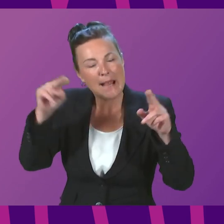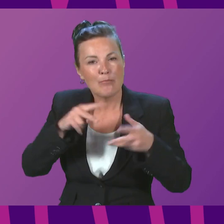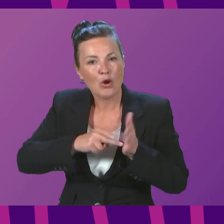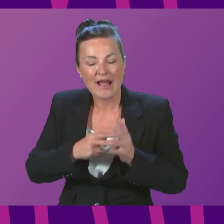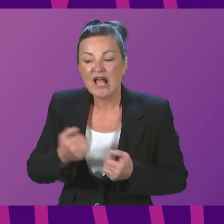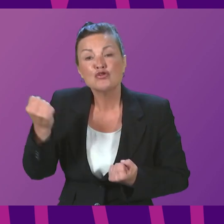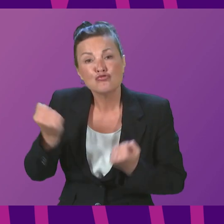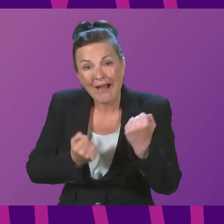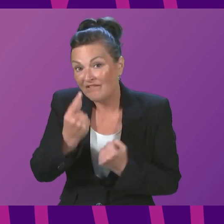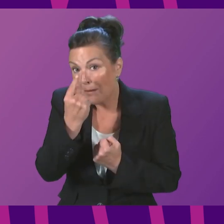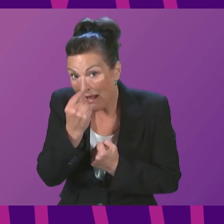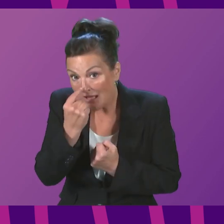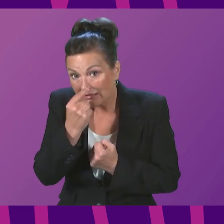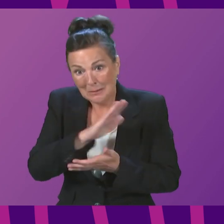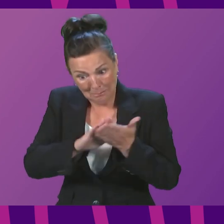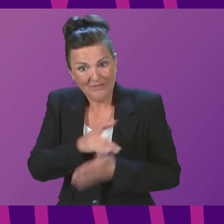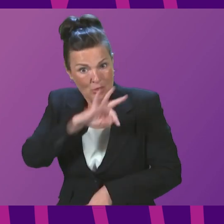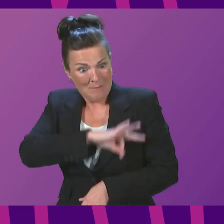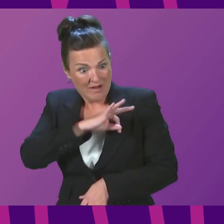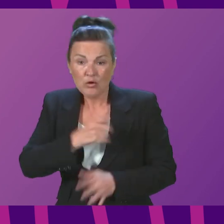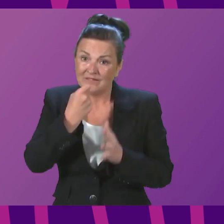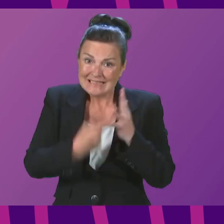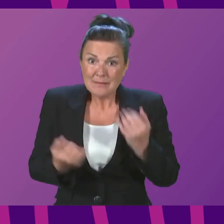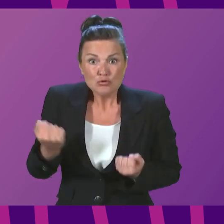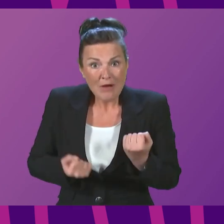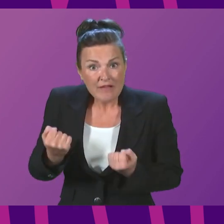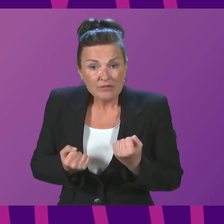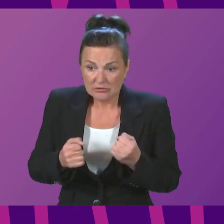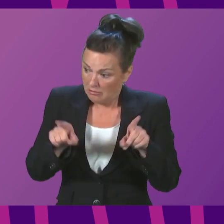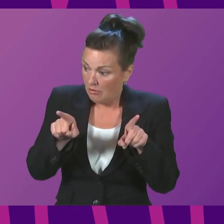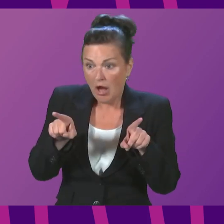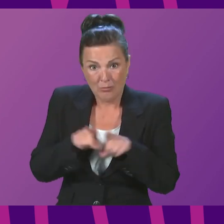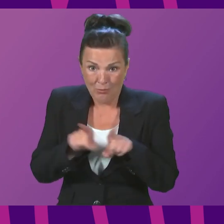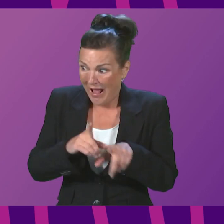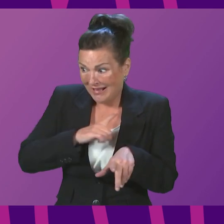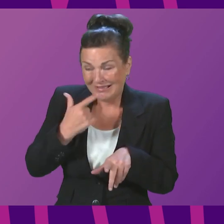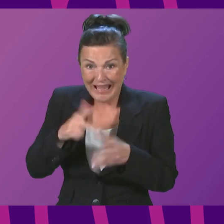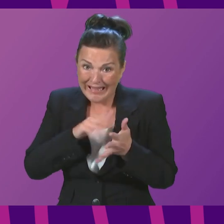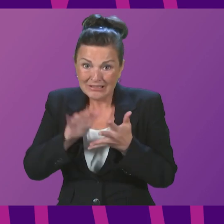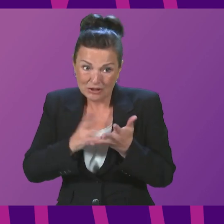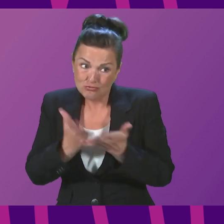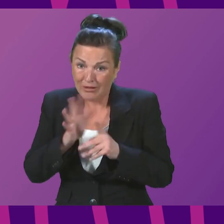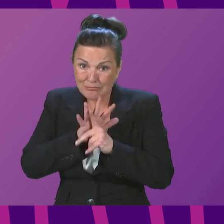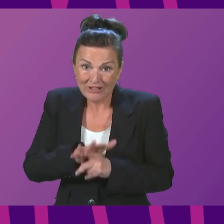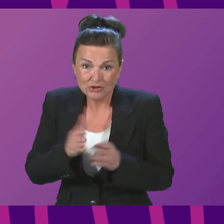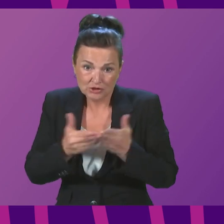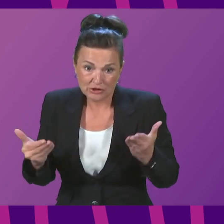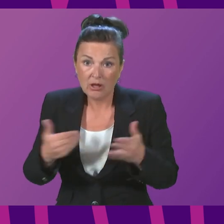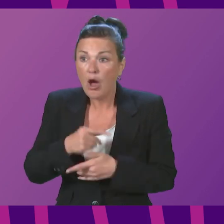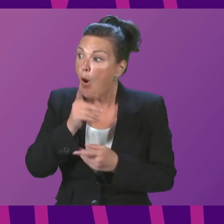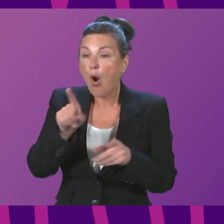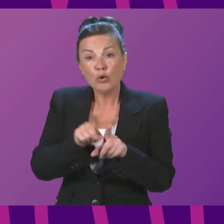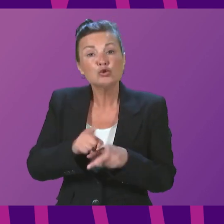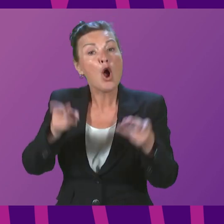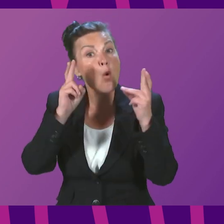continue to operate for the benefit of disabled drivers, whilst the NHS review the current under-pressure NHS provision, a provision I hope in the future will also